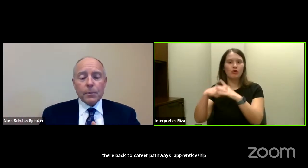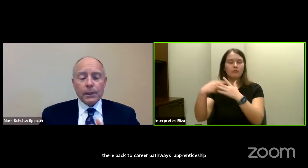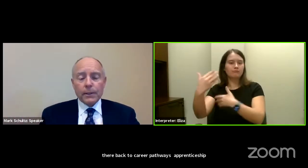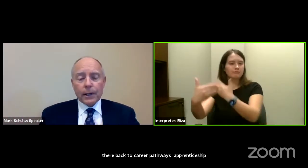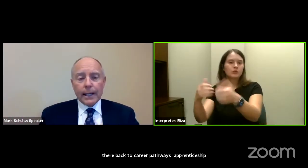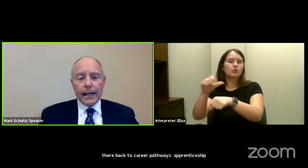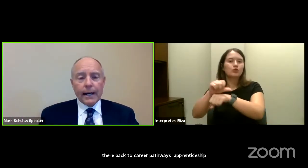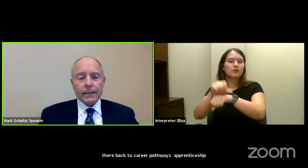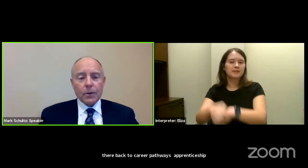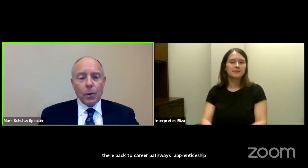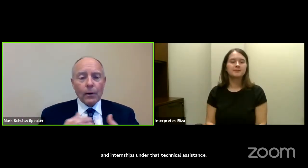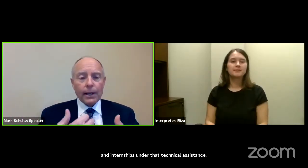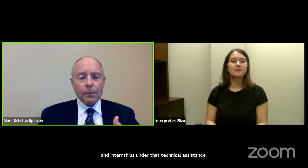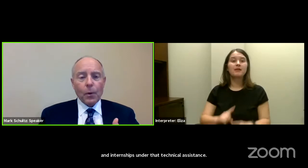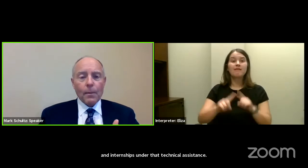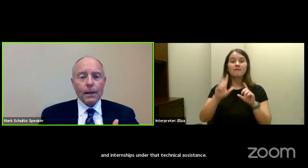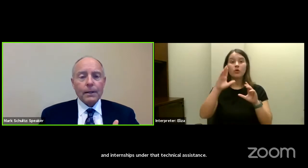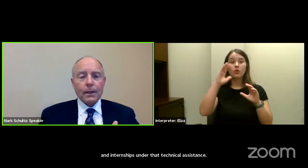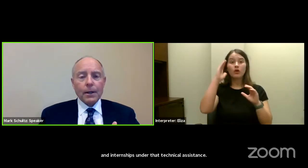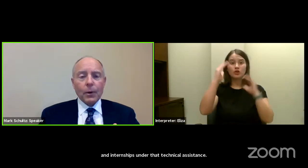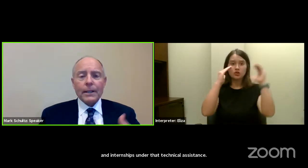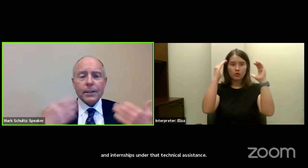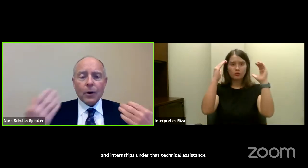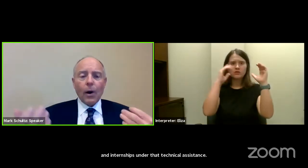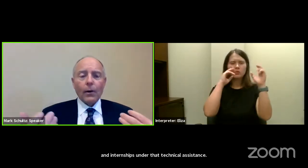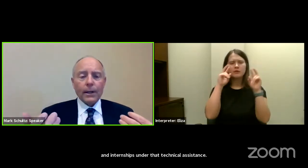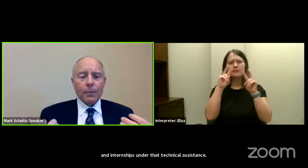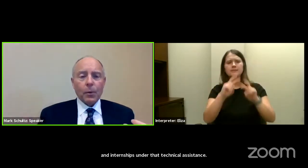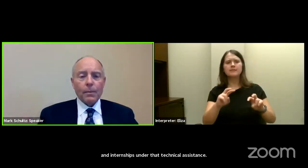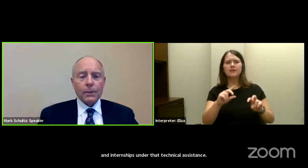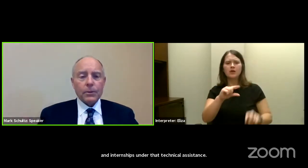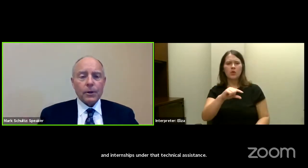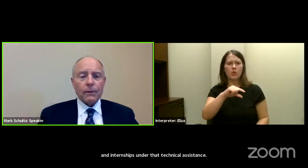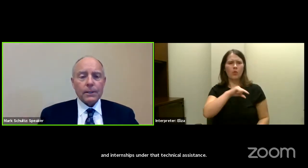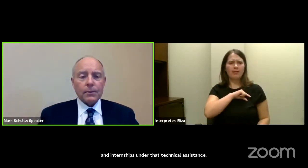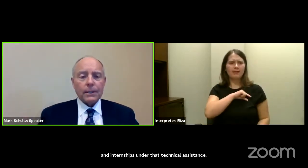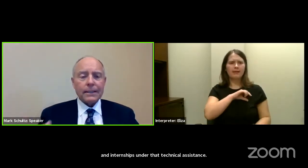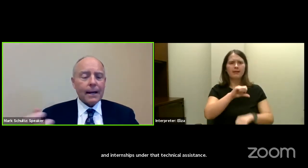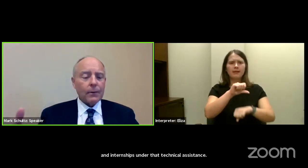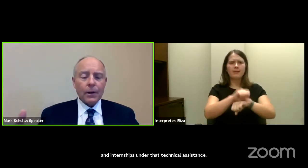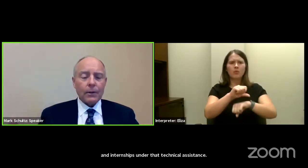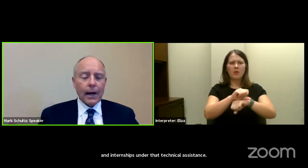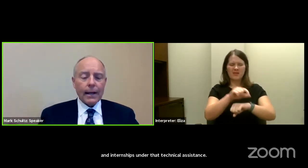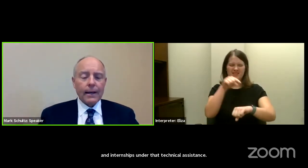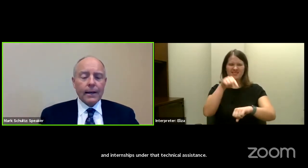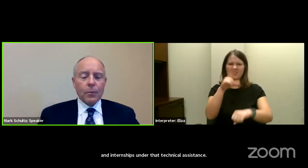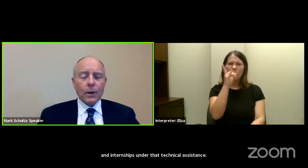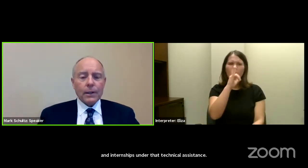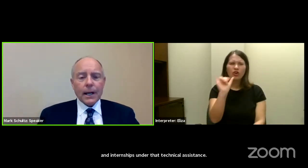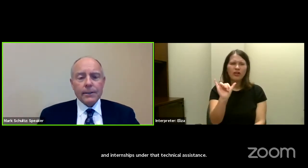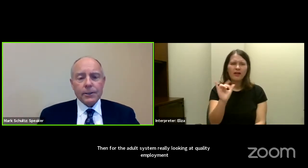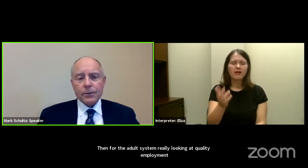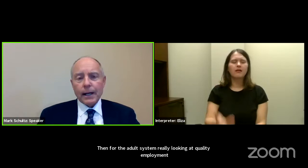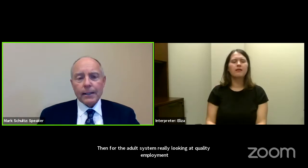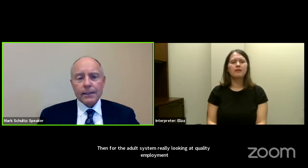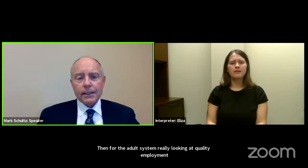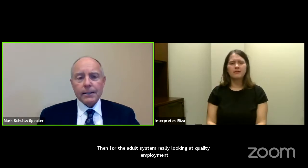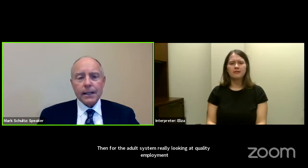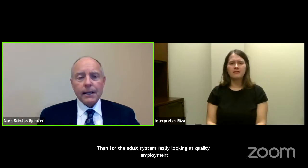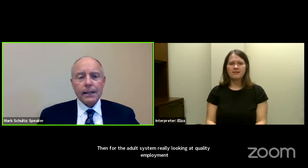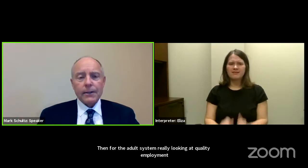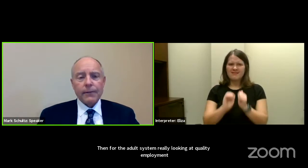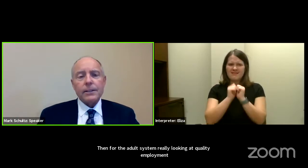the adult system, really looking at quality employment. What is a quality employment service? What does that look like? What are the kinds of